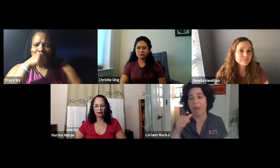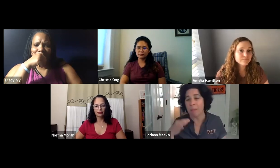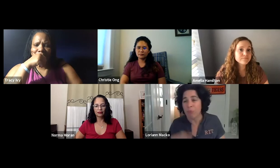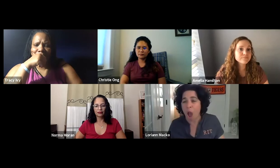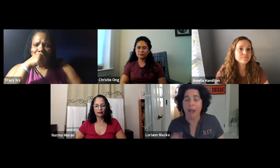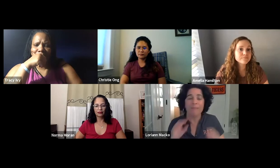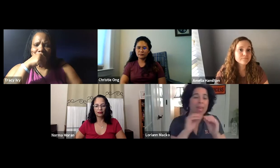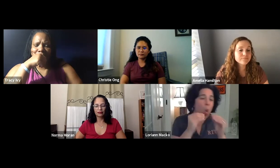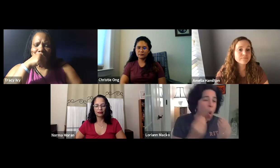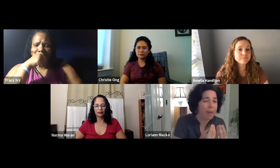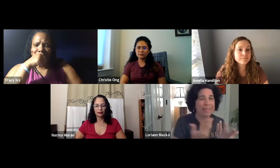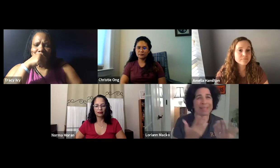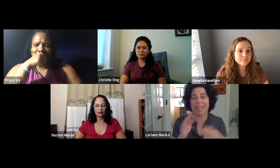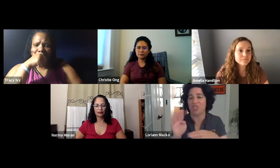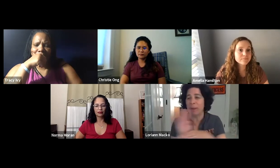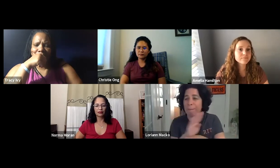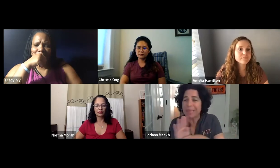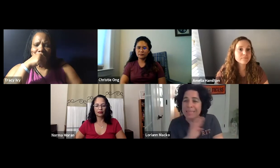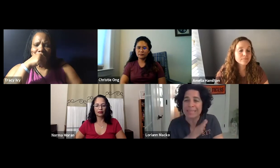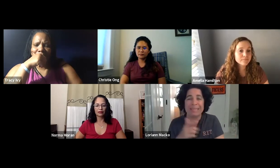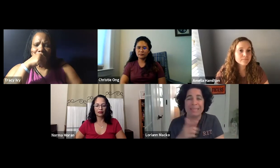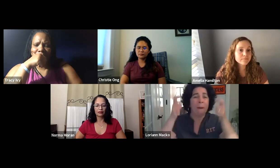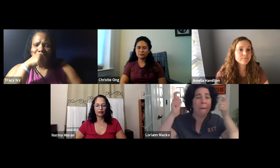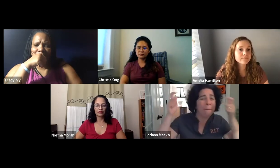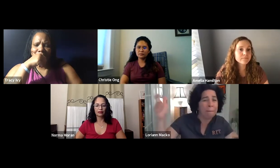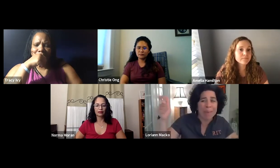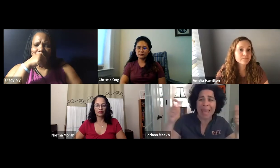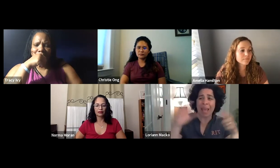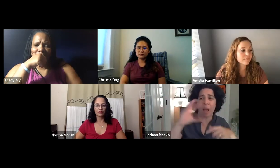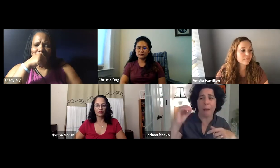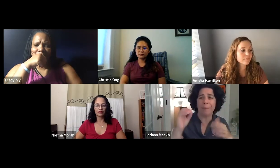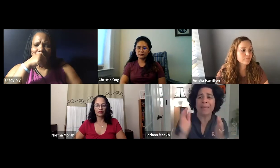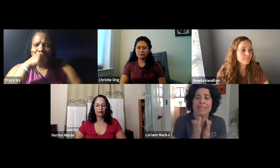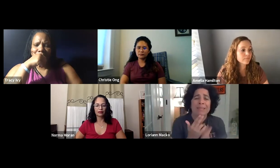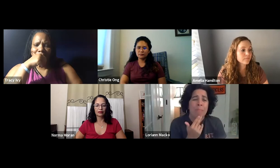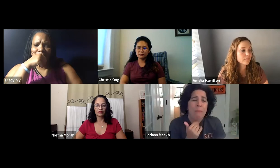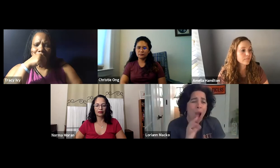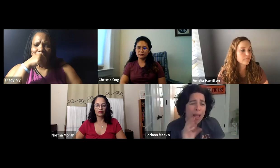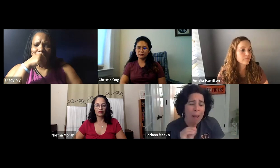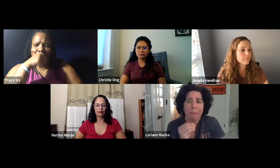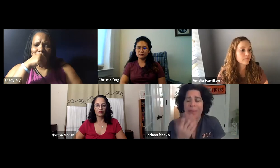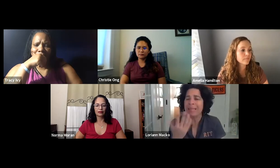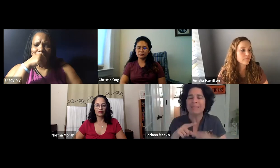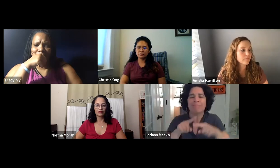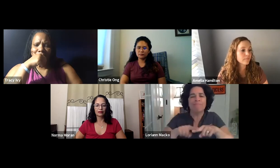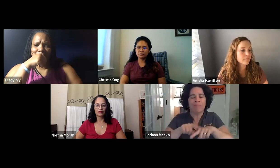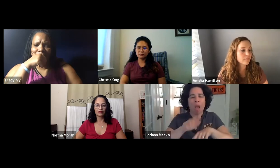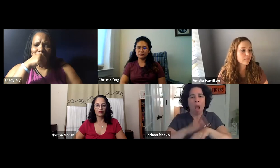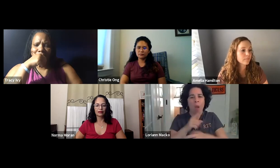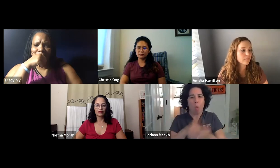with companies all over the world, with the government, with nonprofits, with large companies, with small companies.